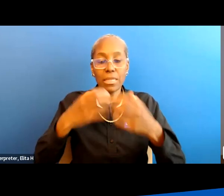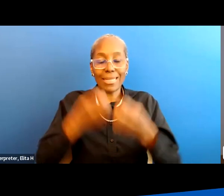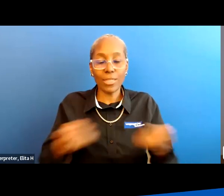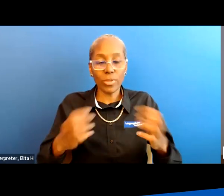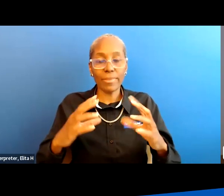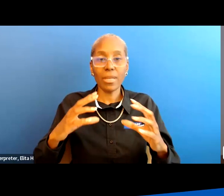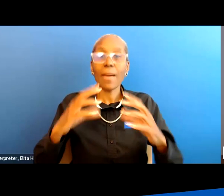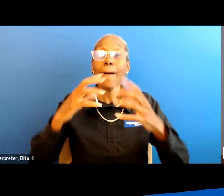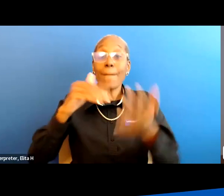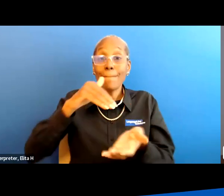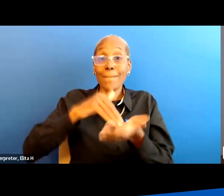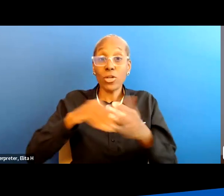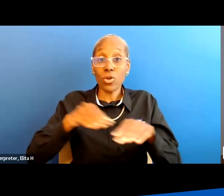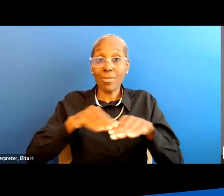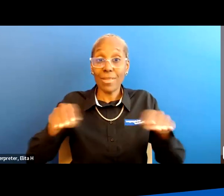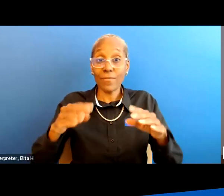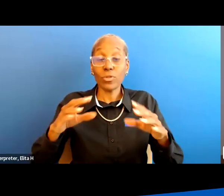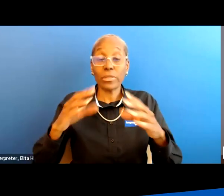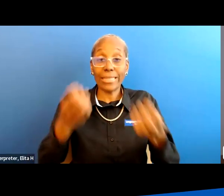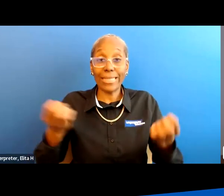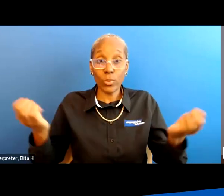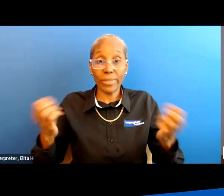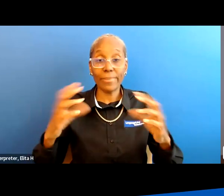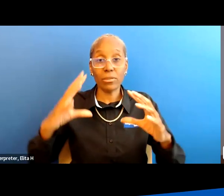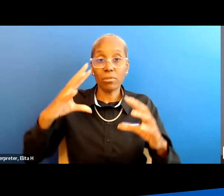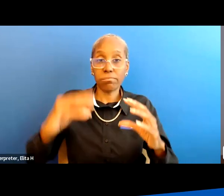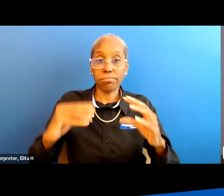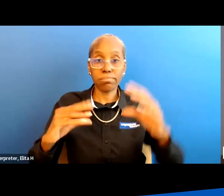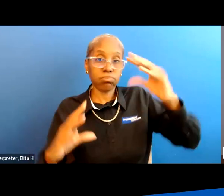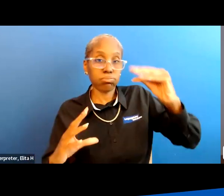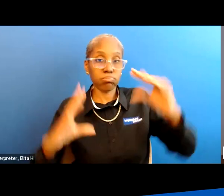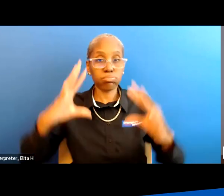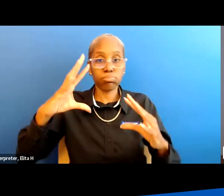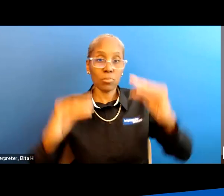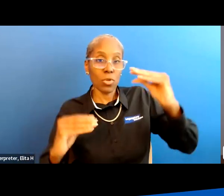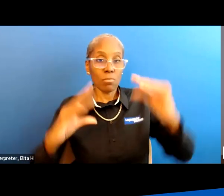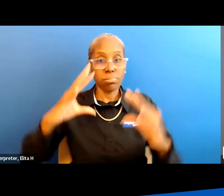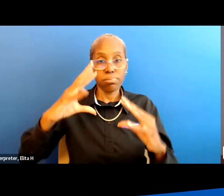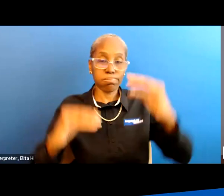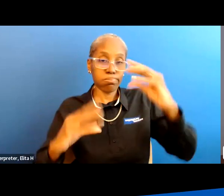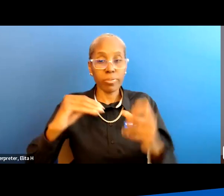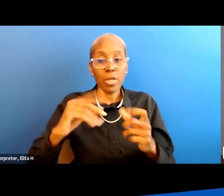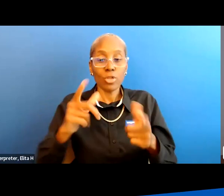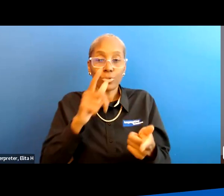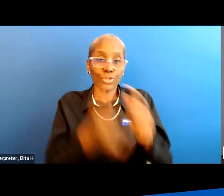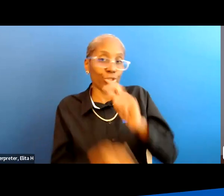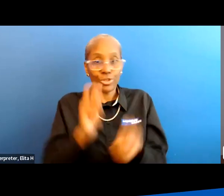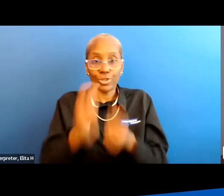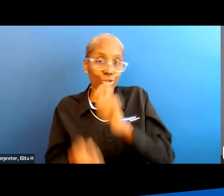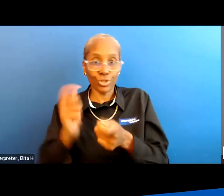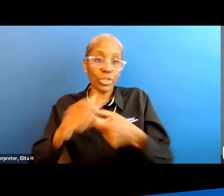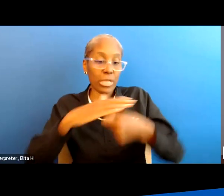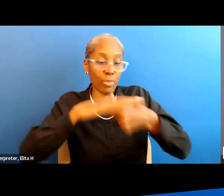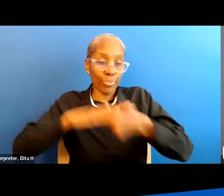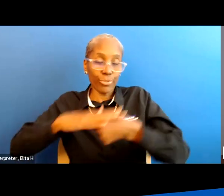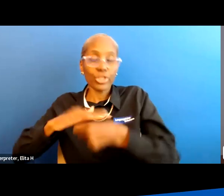grade equipment these things are all very important to the wound healing but it sounds like you're getting very close and so this is